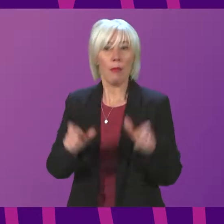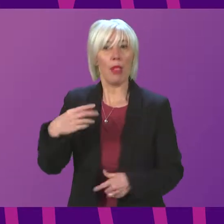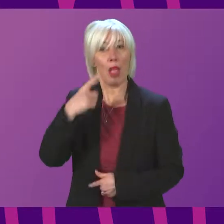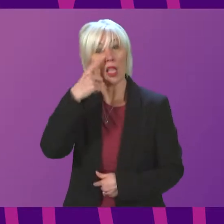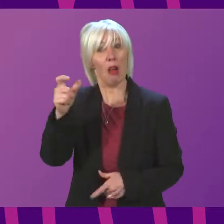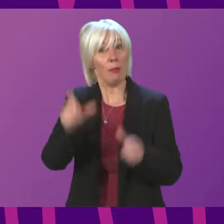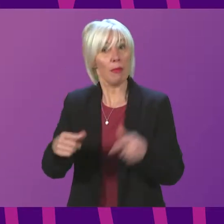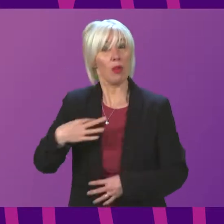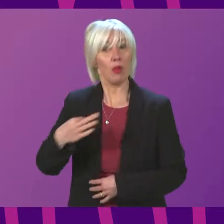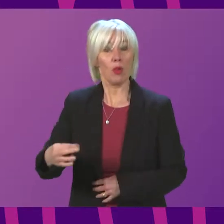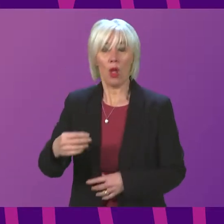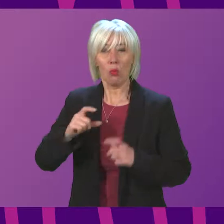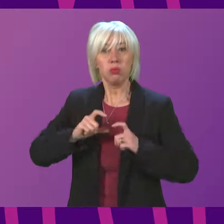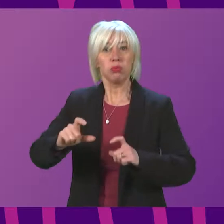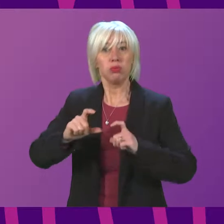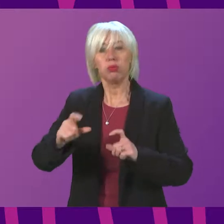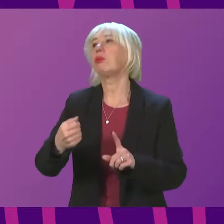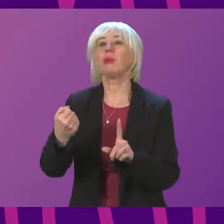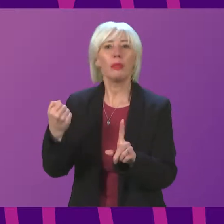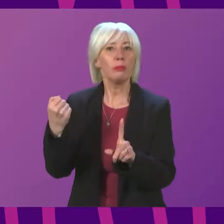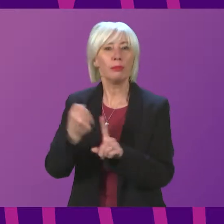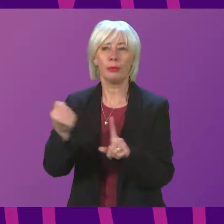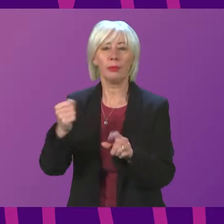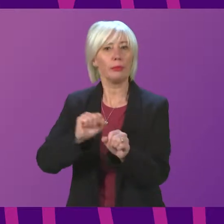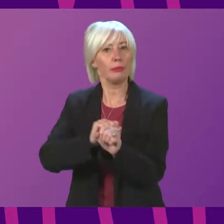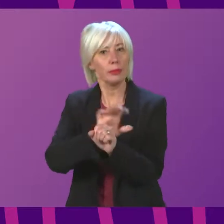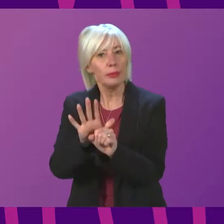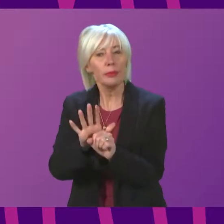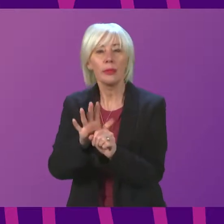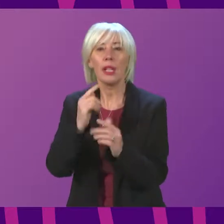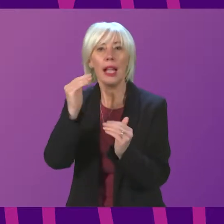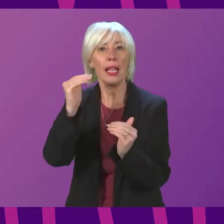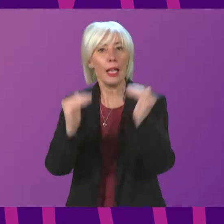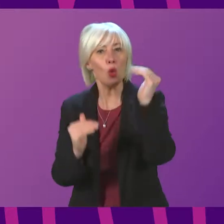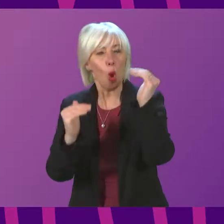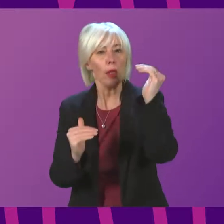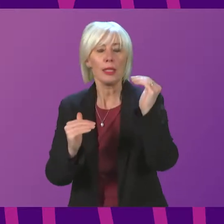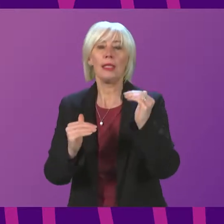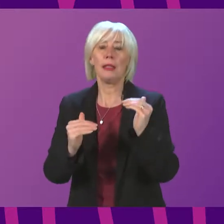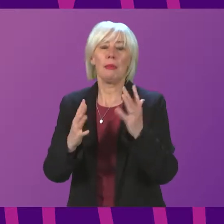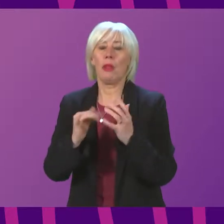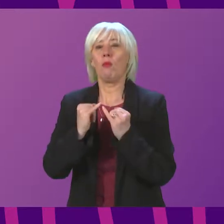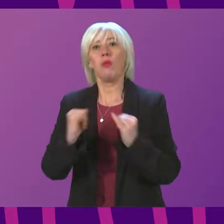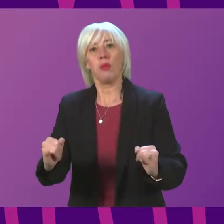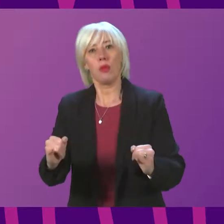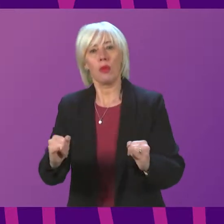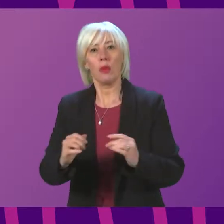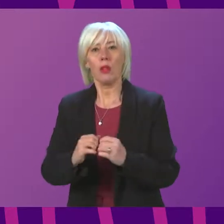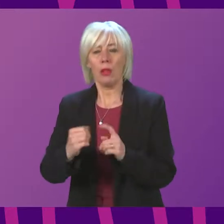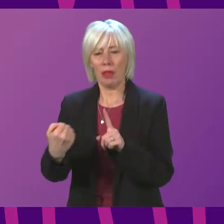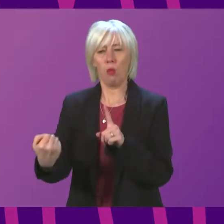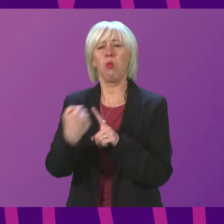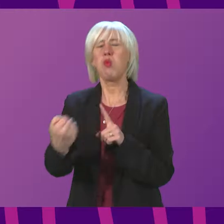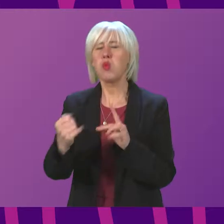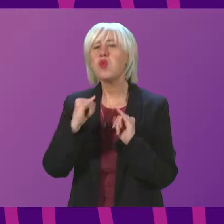to endure the ramifications of the global pandemic and the inequalities that it has exacerbated. We have been hit hard by the